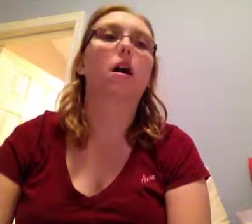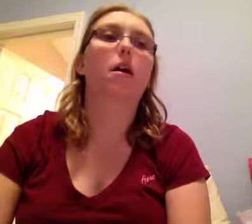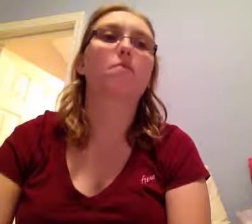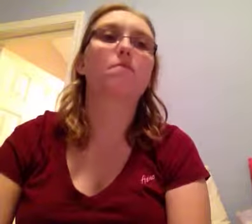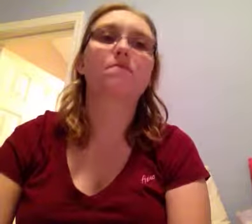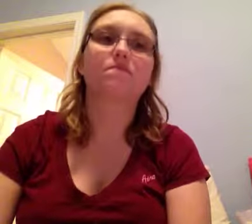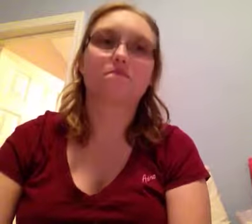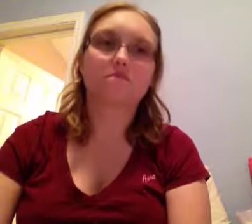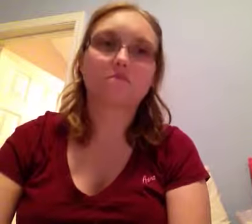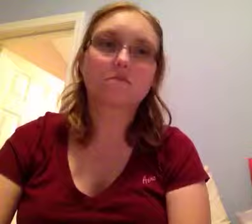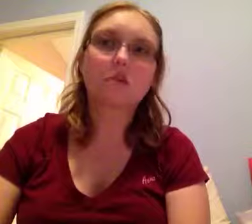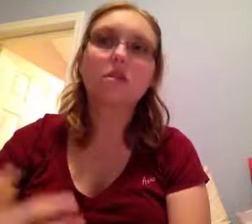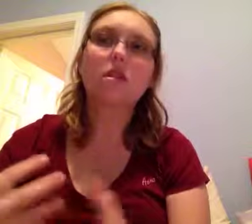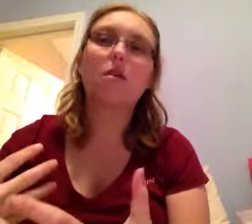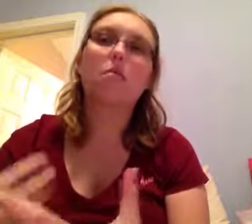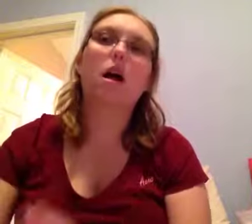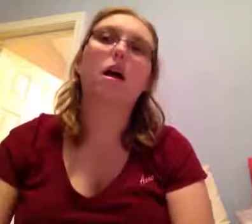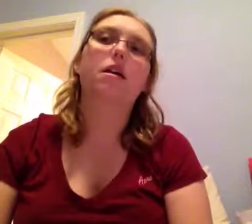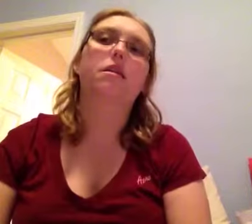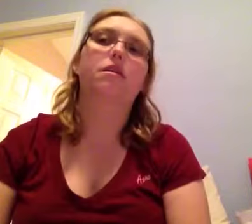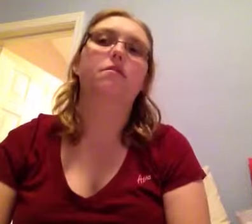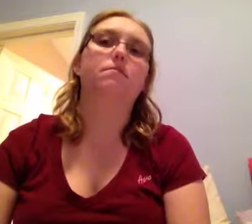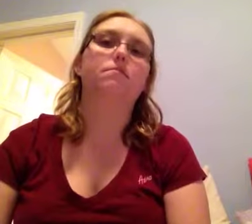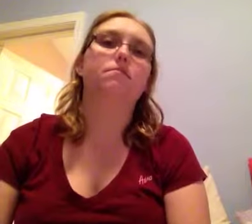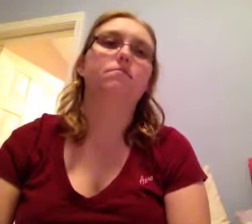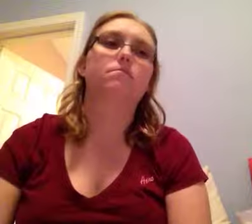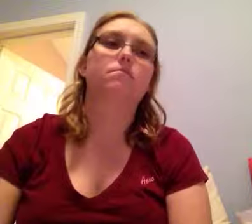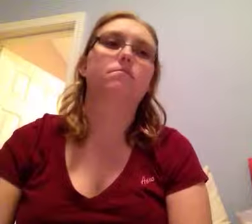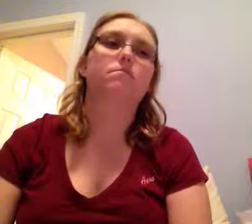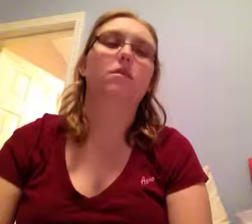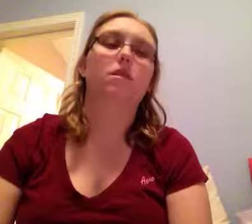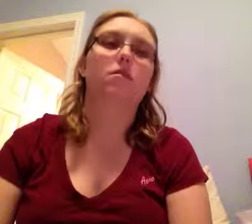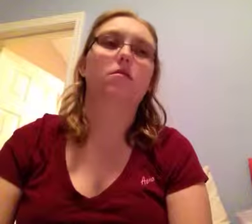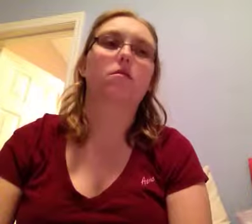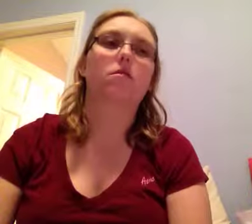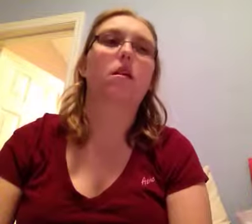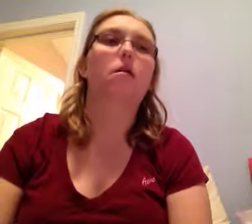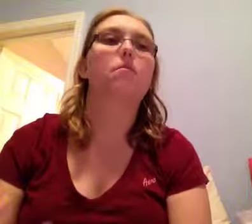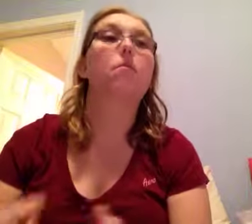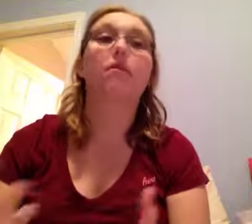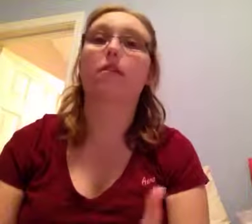favorites.